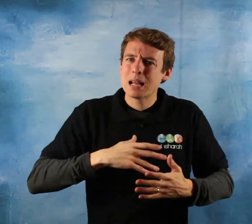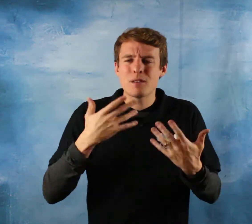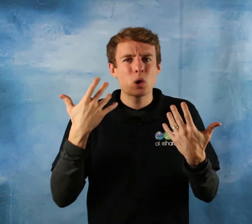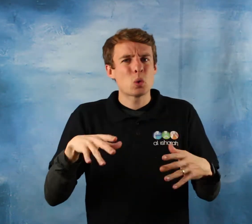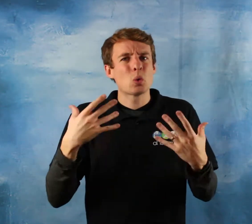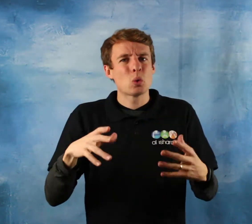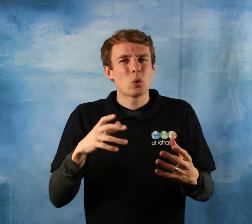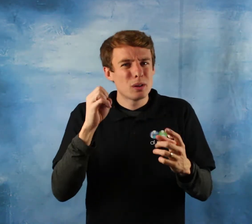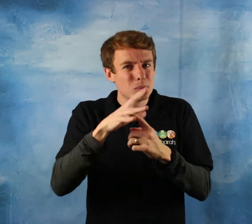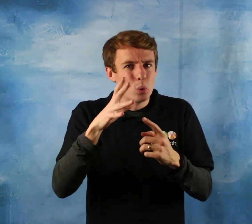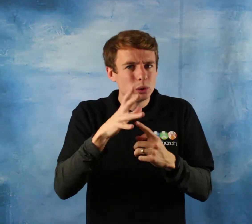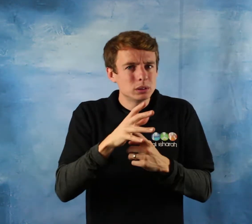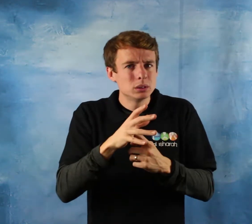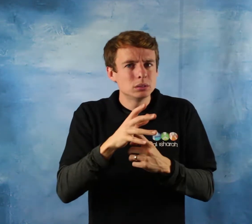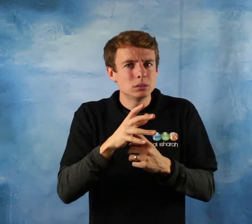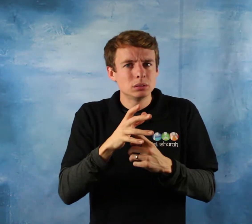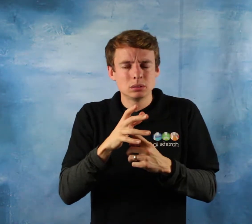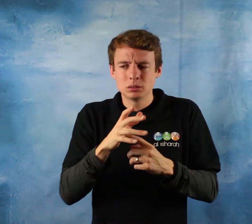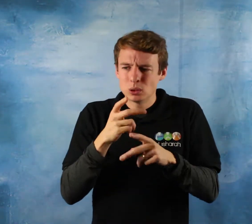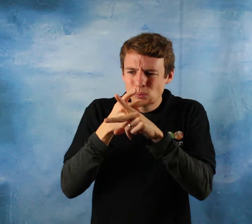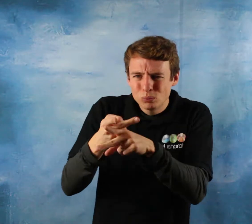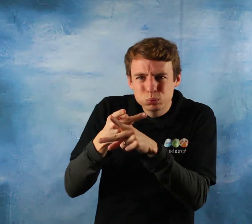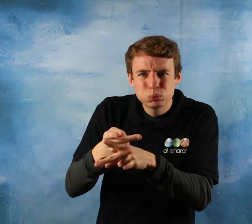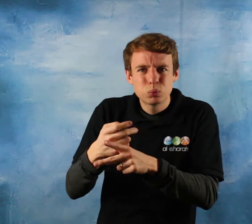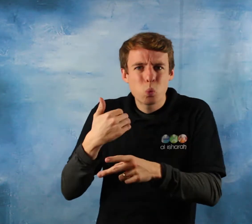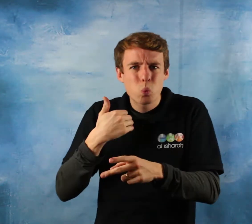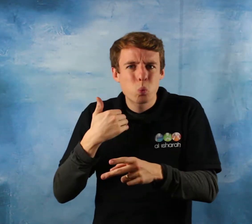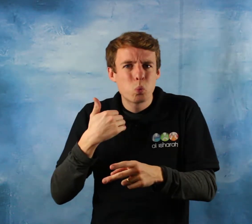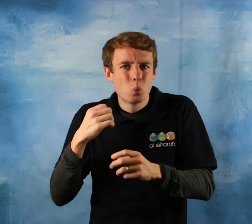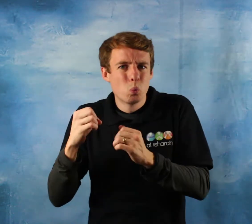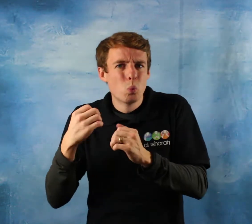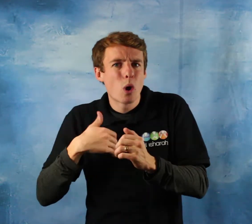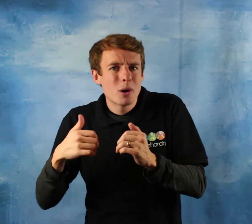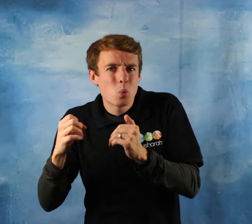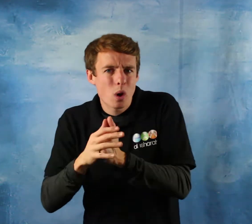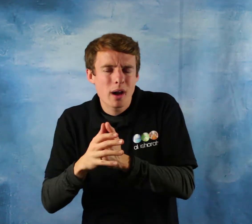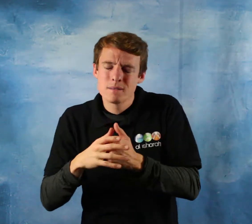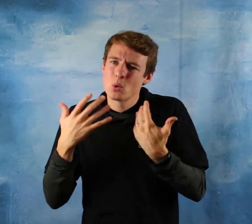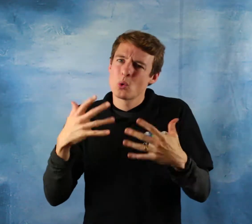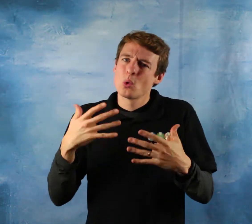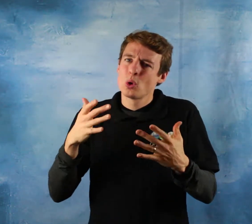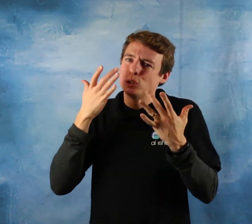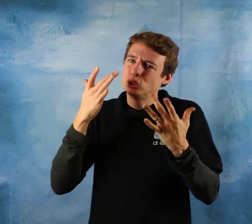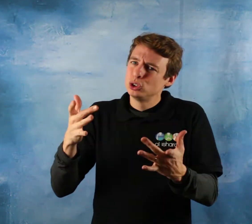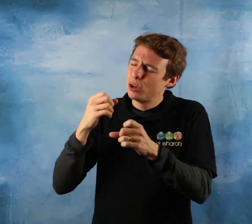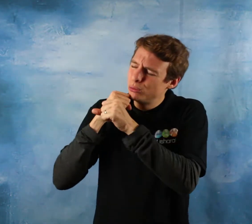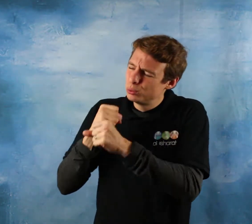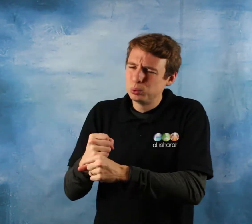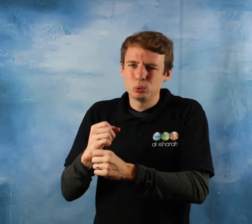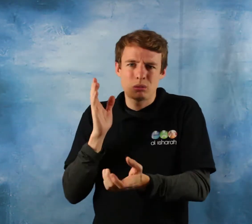in a narration the most delicate and compassionate towards their women and also real fear of allahu